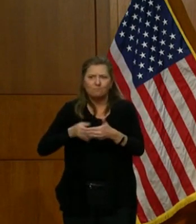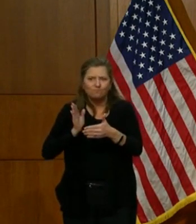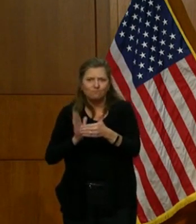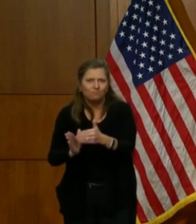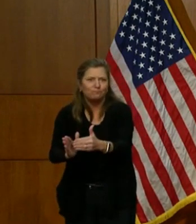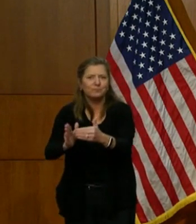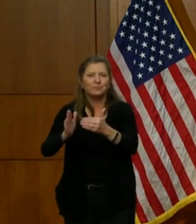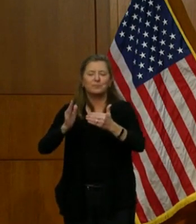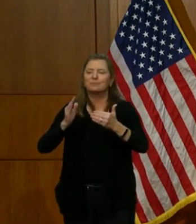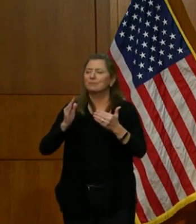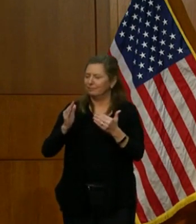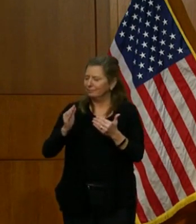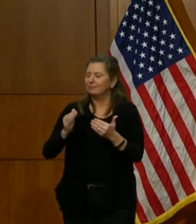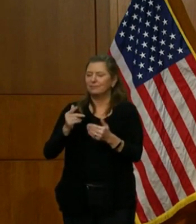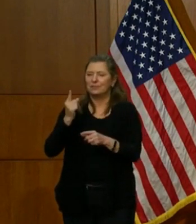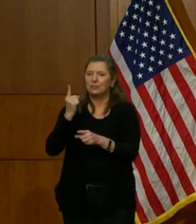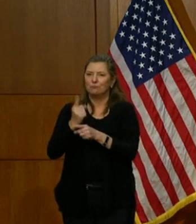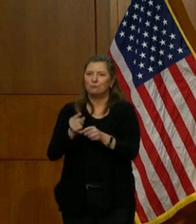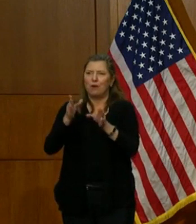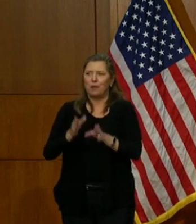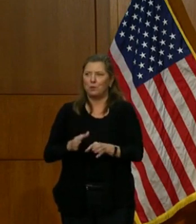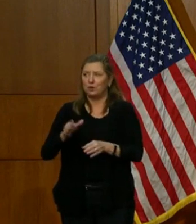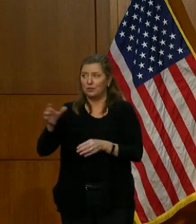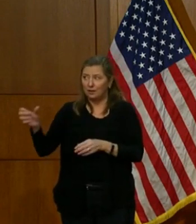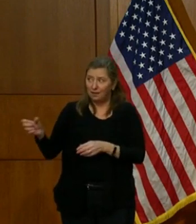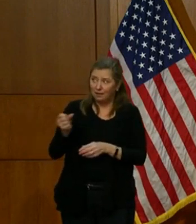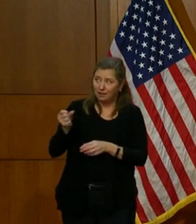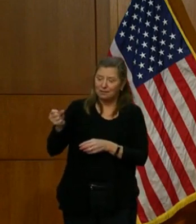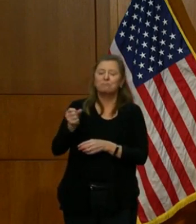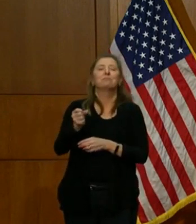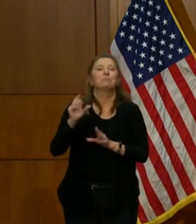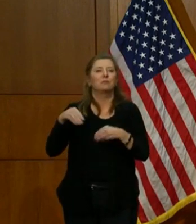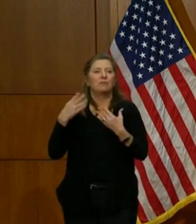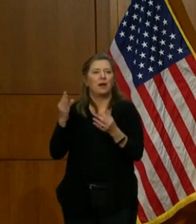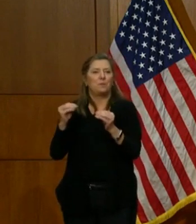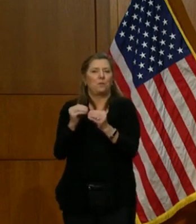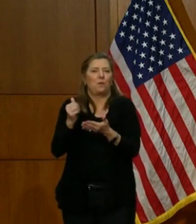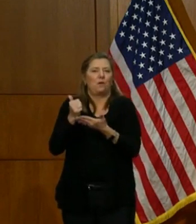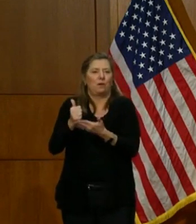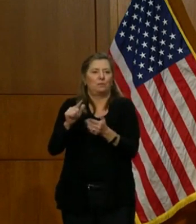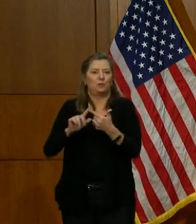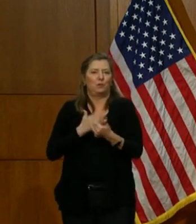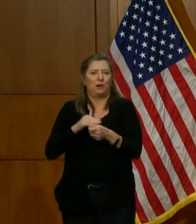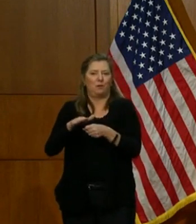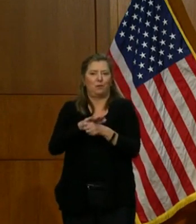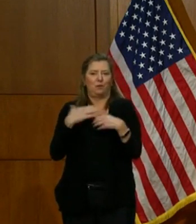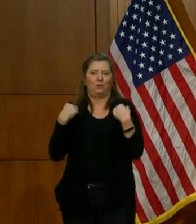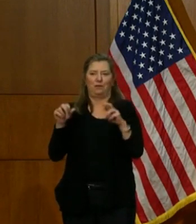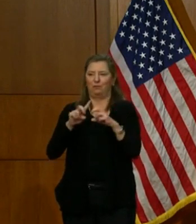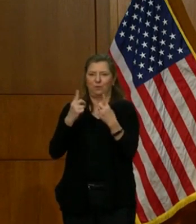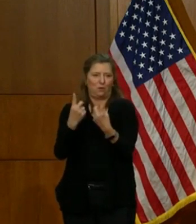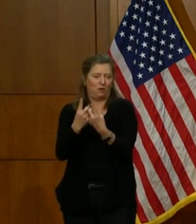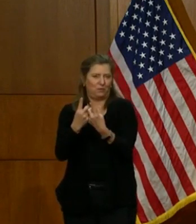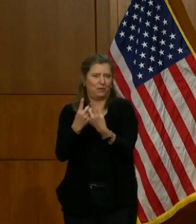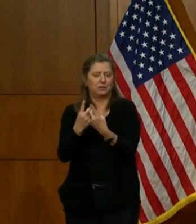done, and he's the right person to bring extra help to our local health departments. He will be our field general,